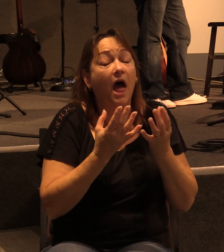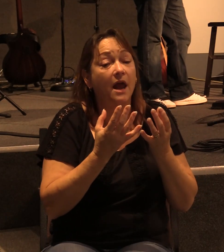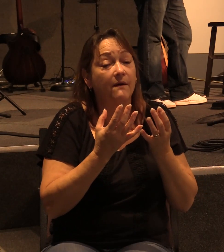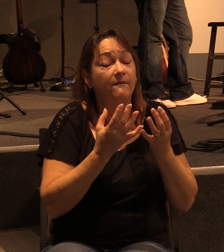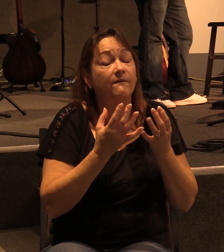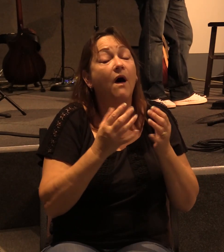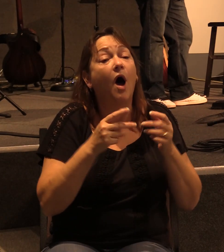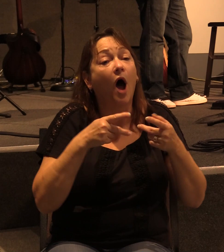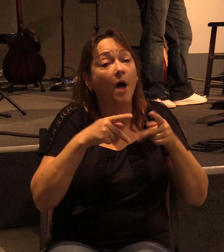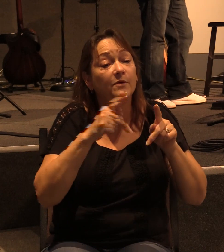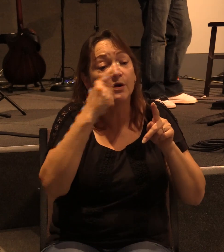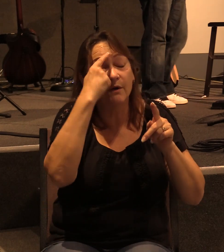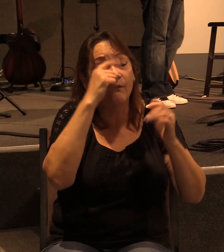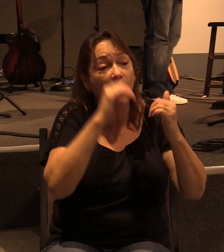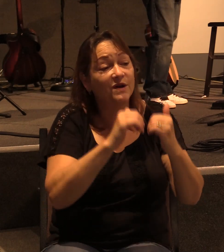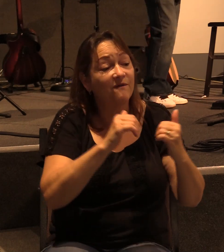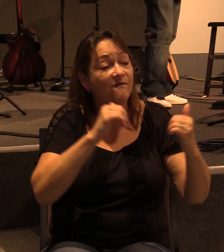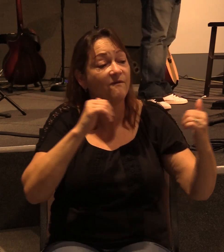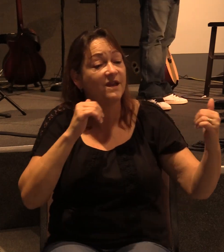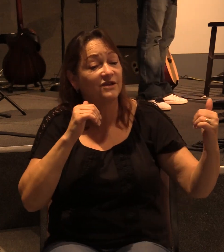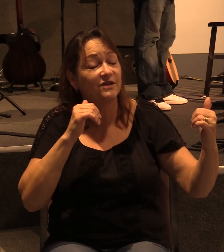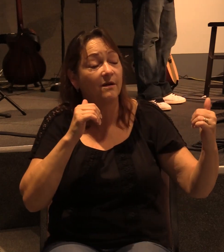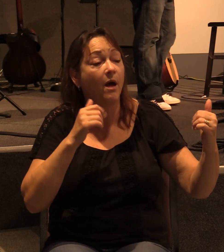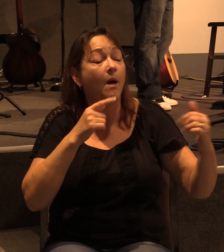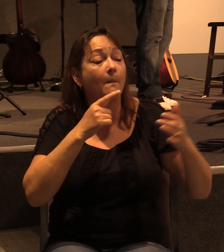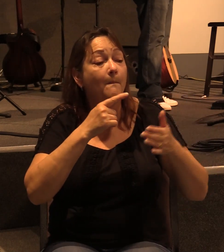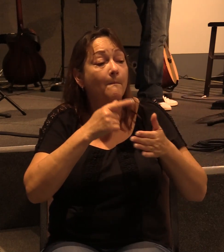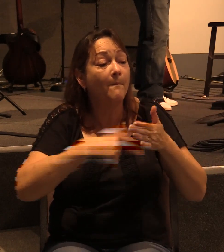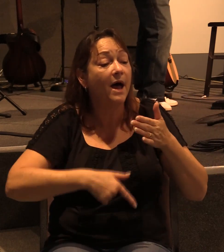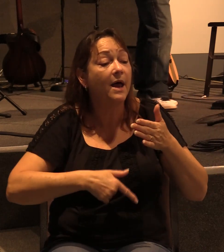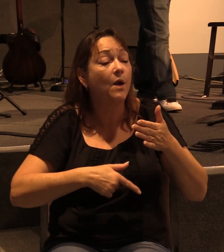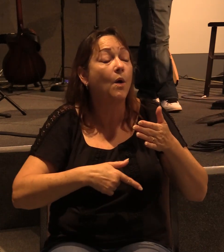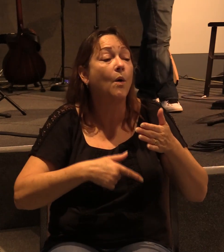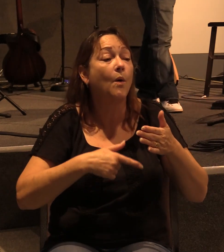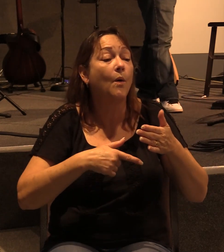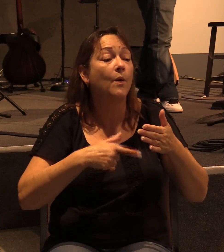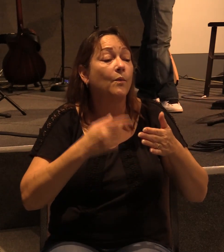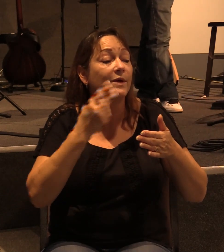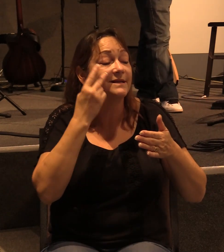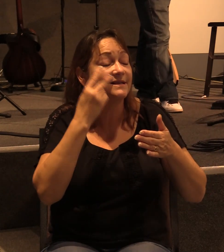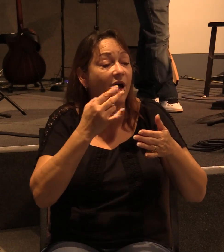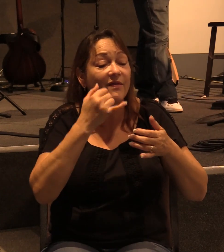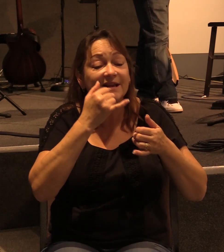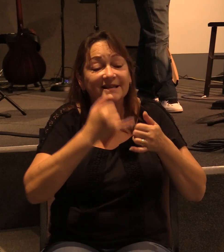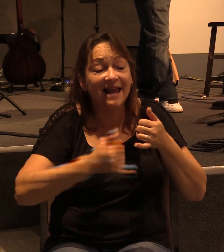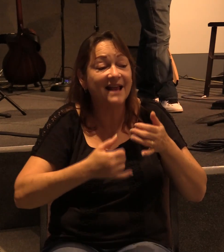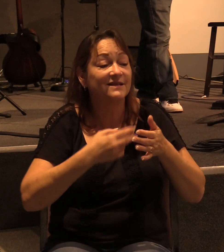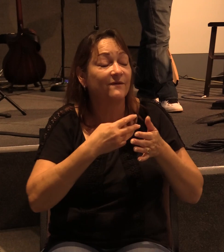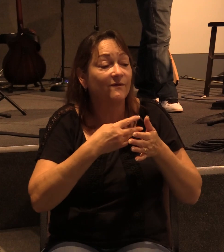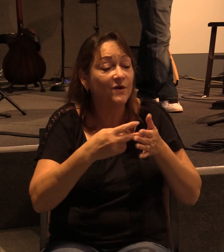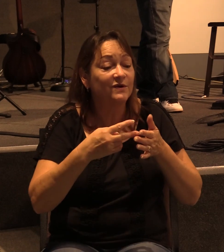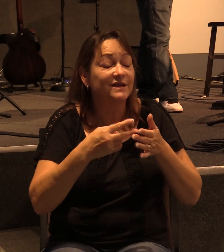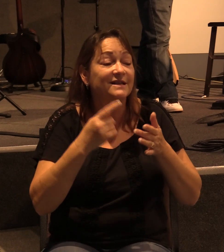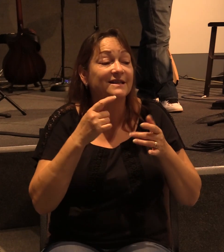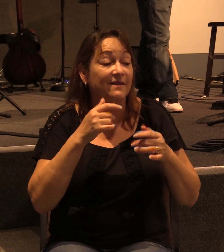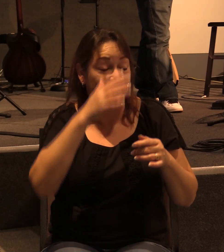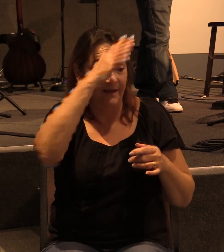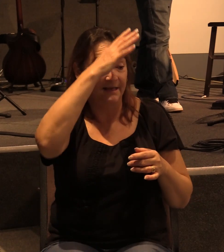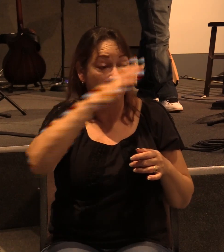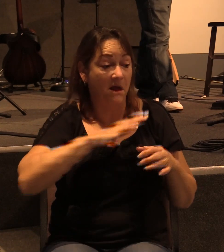but what we just saw in these last verses was these men recognized the anointing they each had